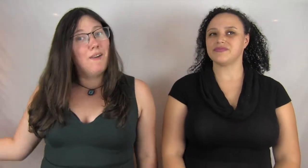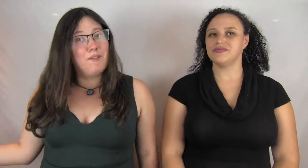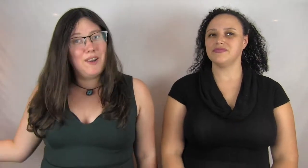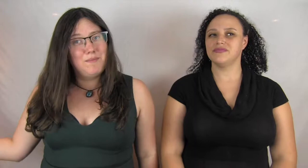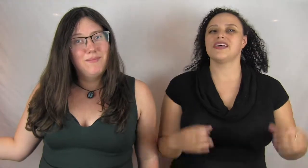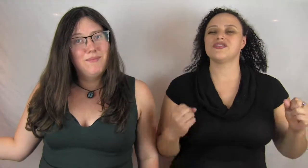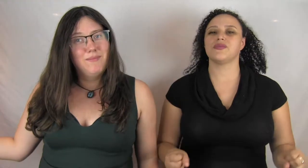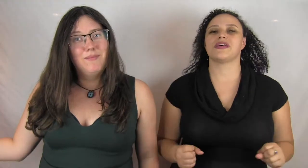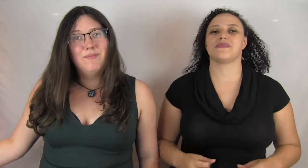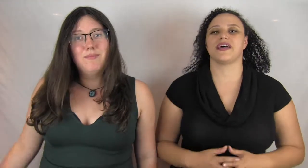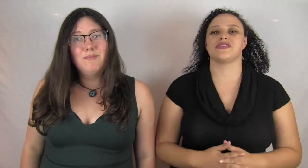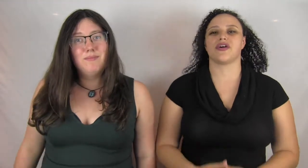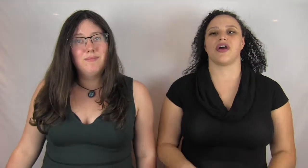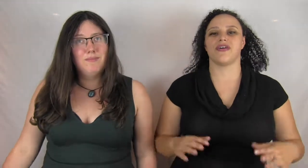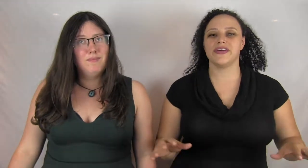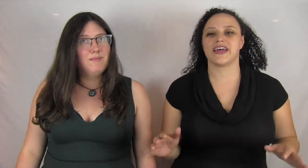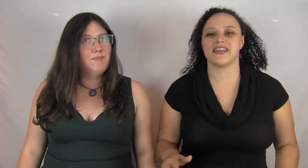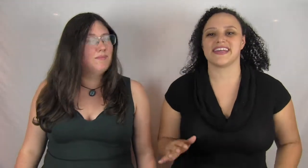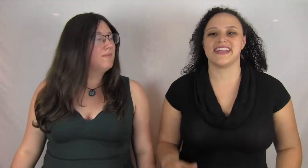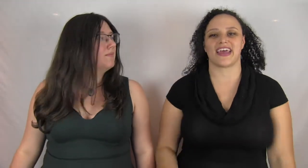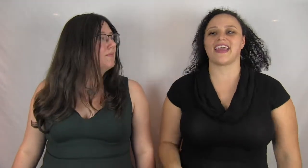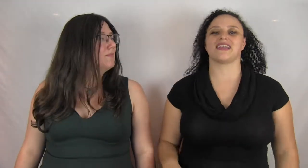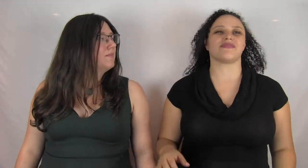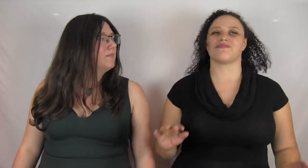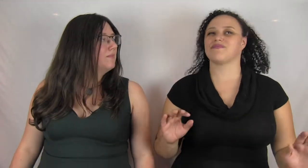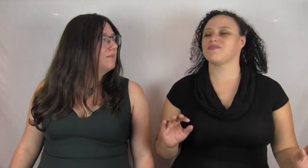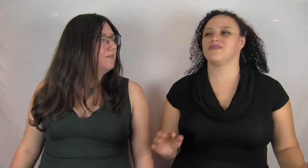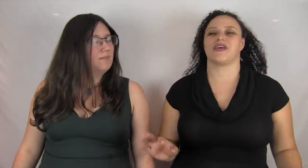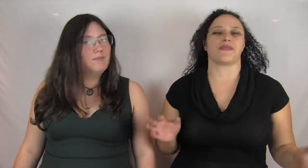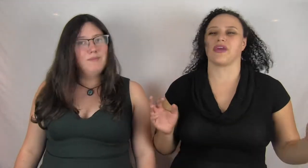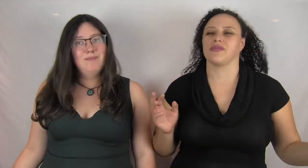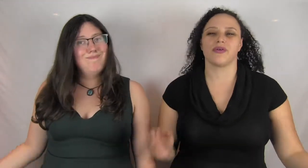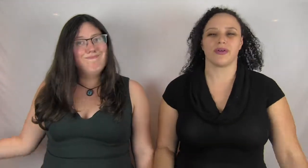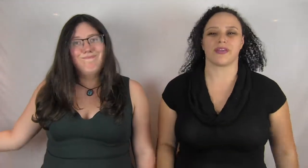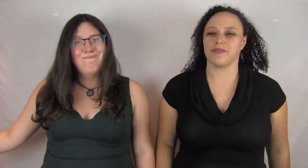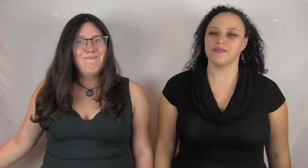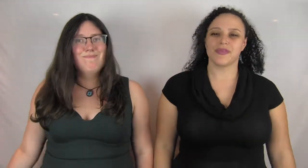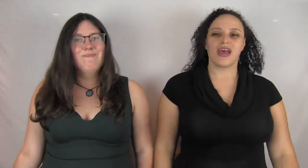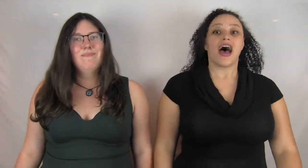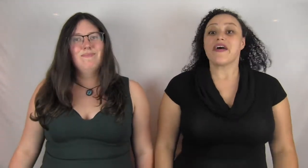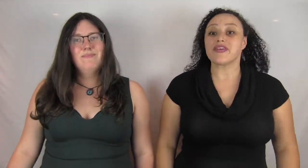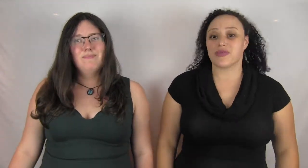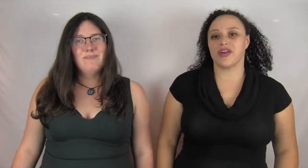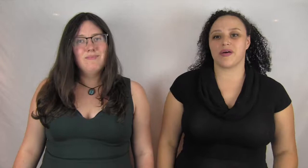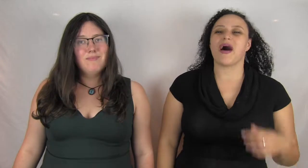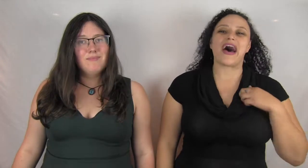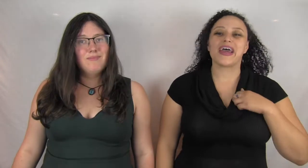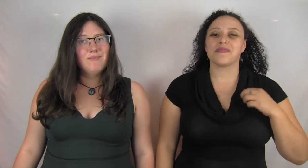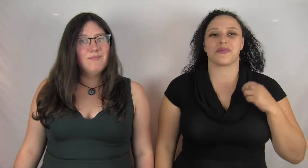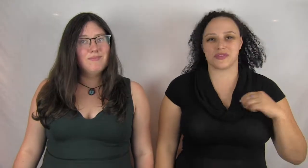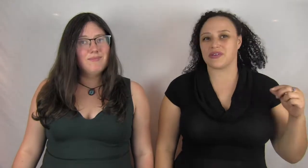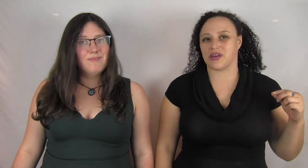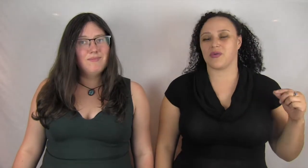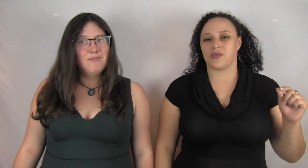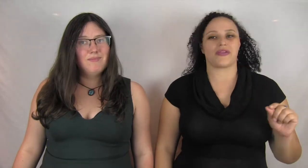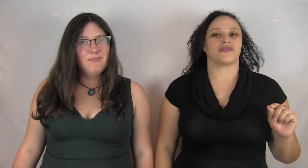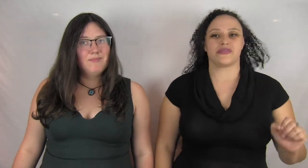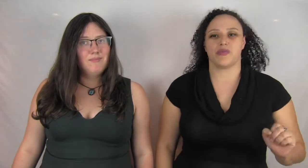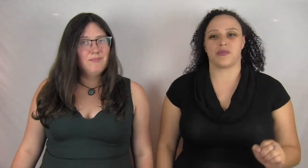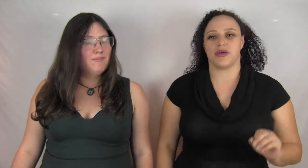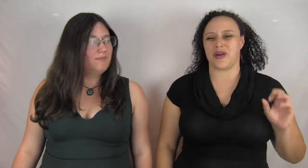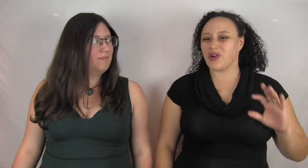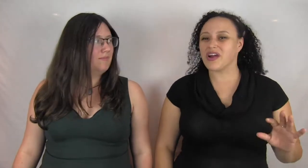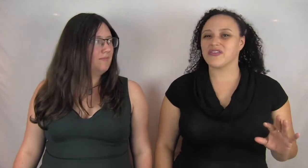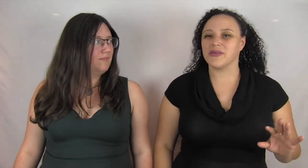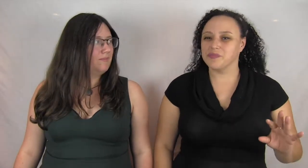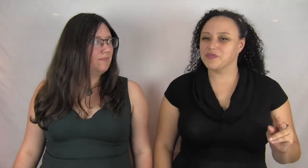raised by Alfred. His two best buds are Harvey Dent and Diane something or rather. Of the three of them, I personally would rather